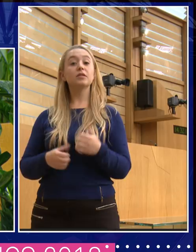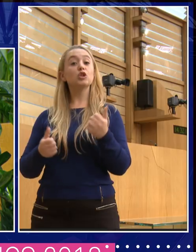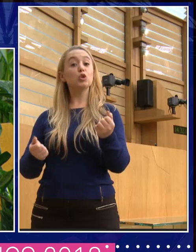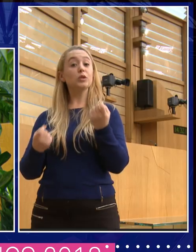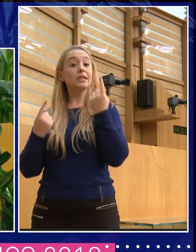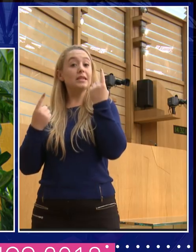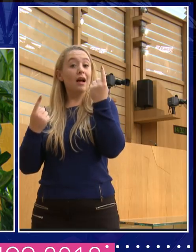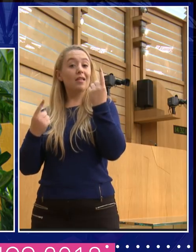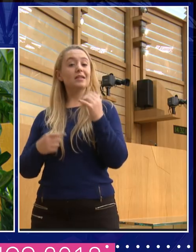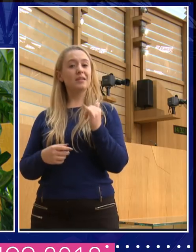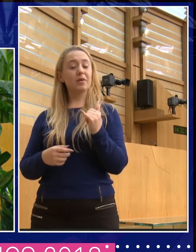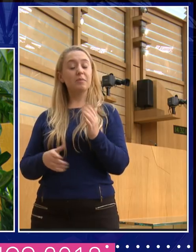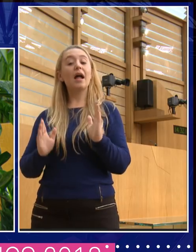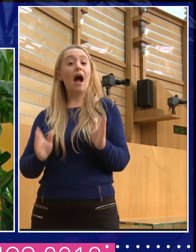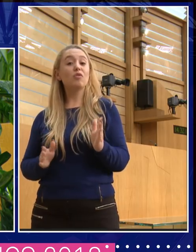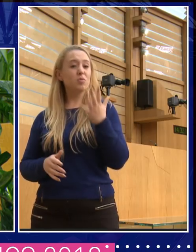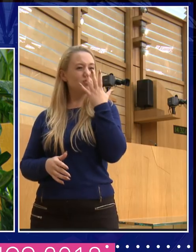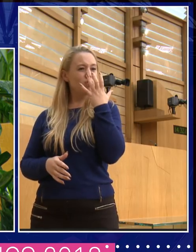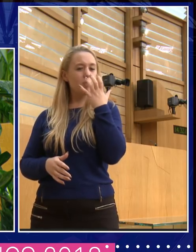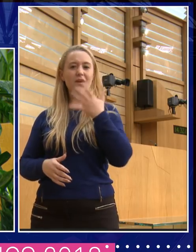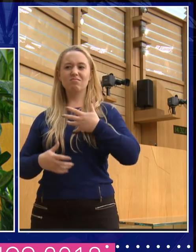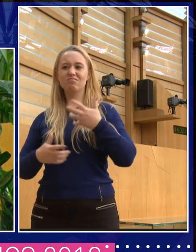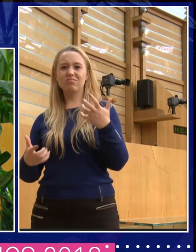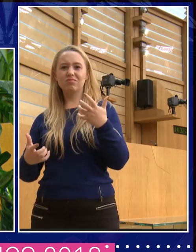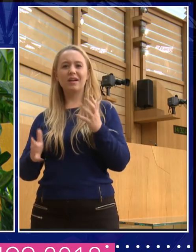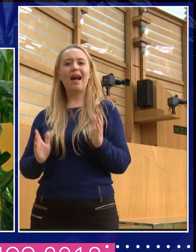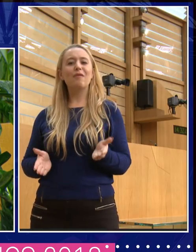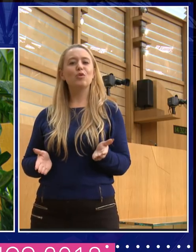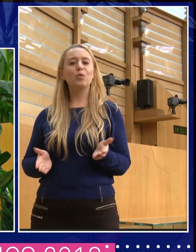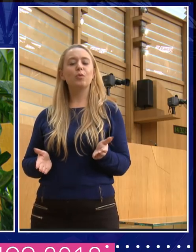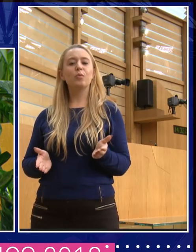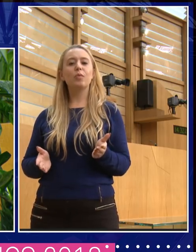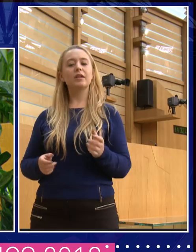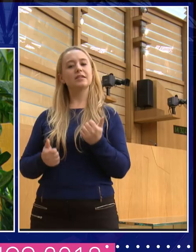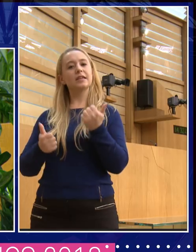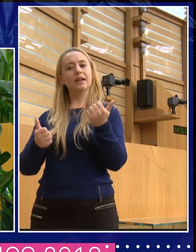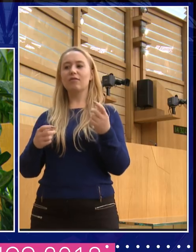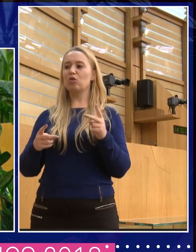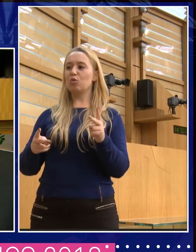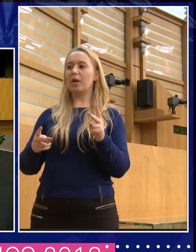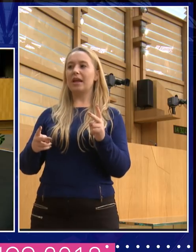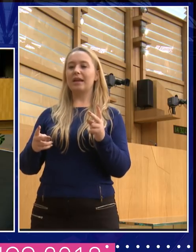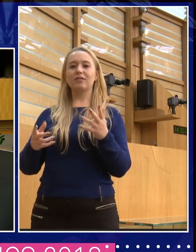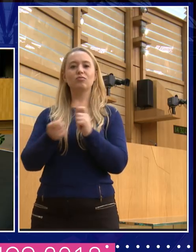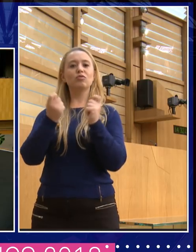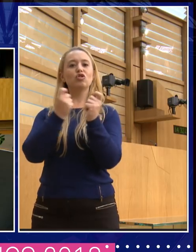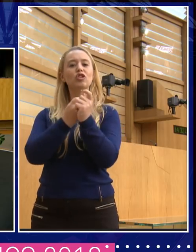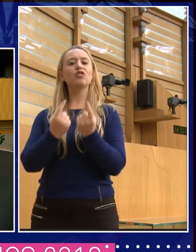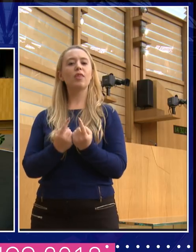sometimes people should be cross, angry and outrage because that's, in a way, is partly what changes things. But also,